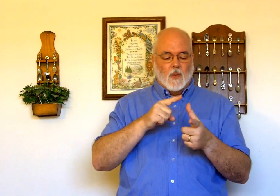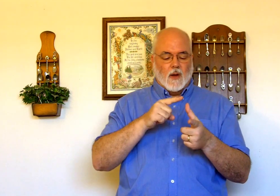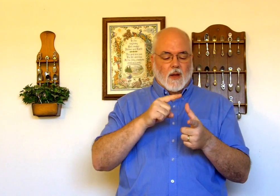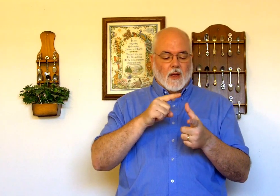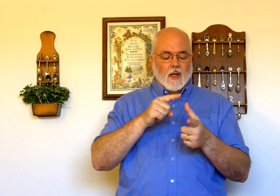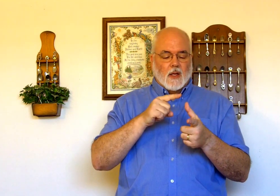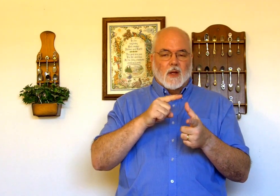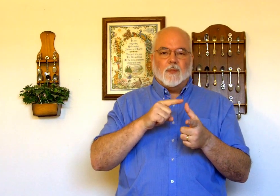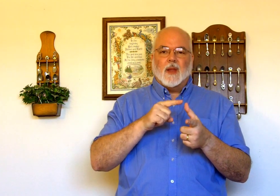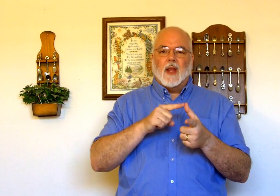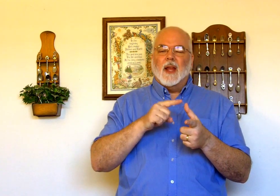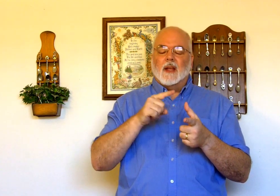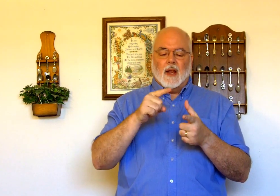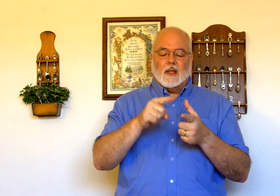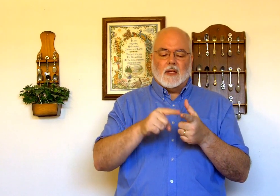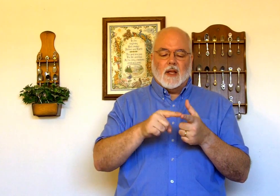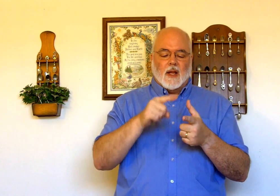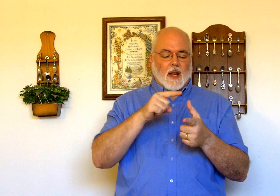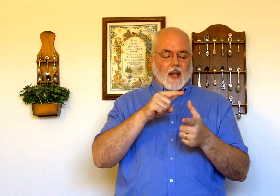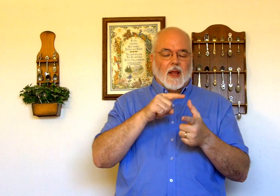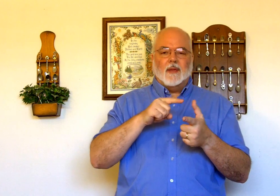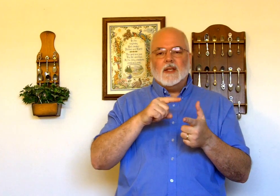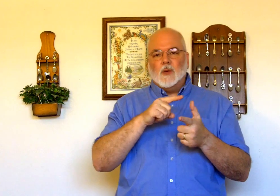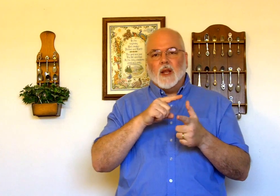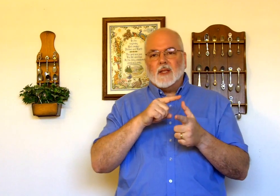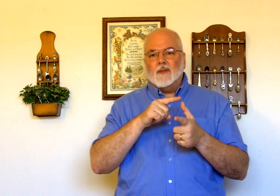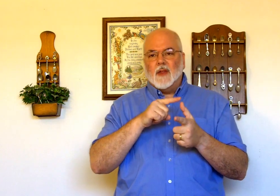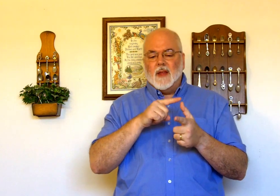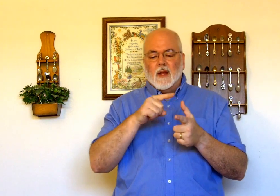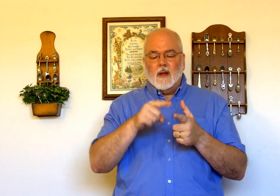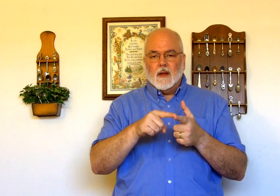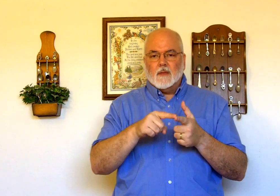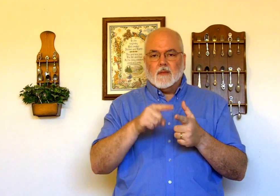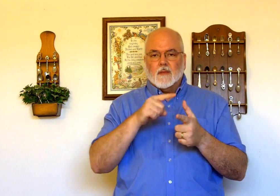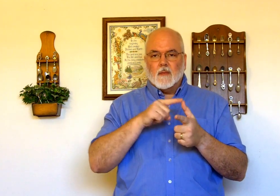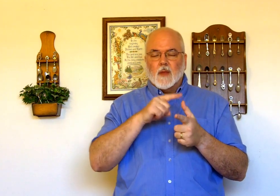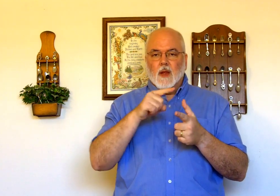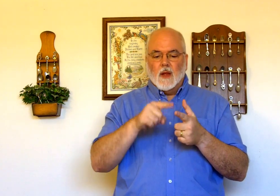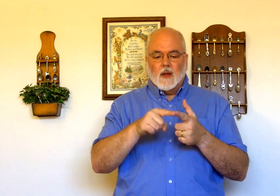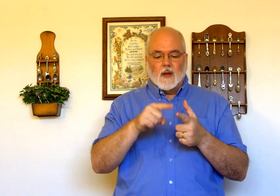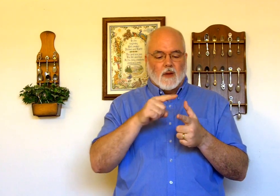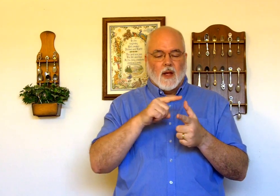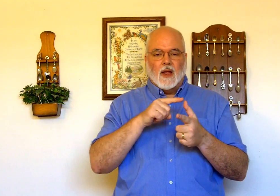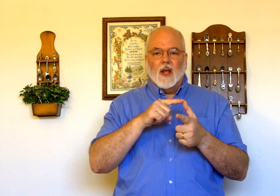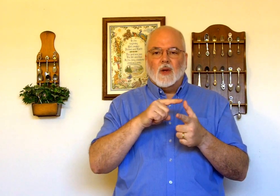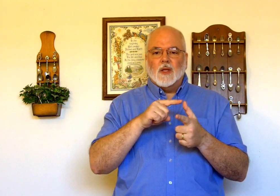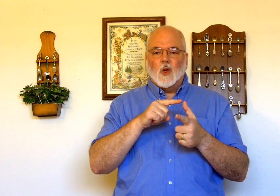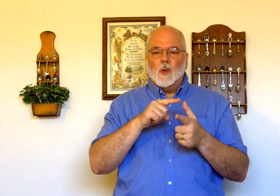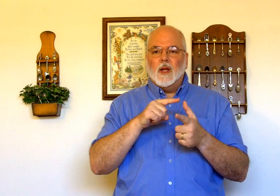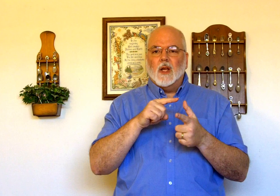and if this is really the sign for then okay there is no really a